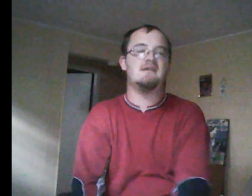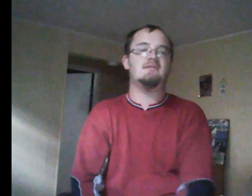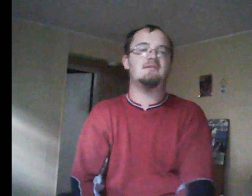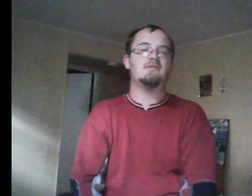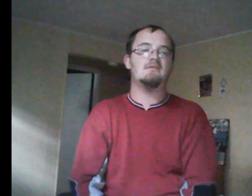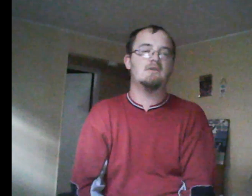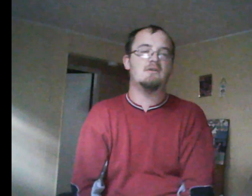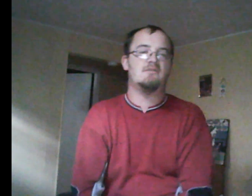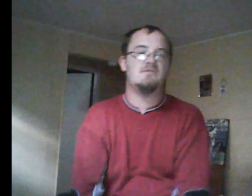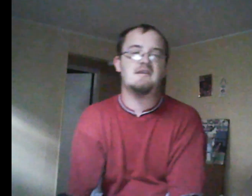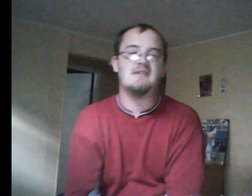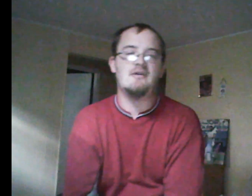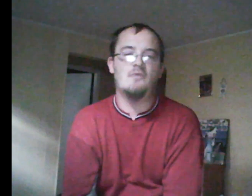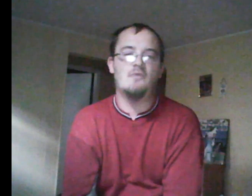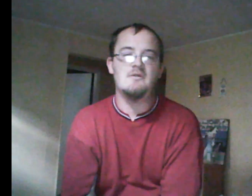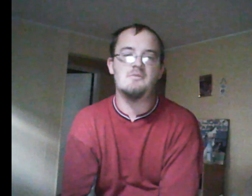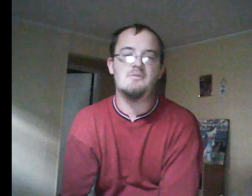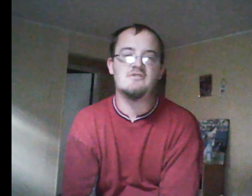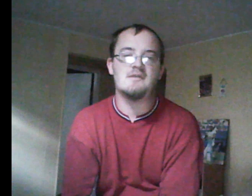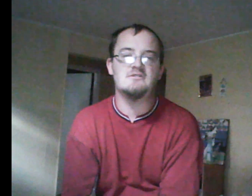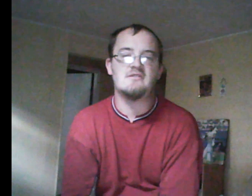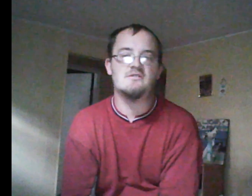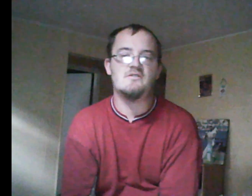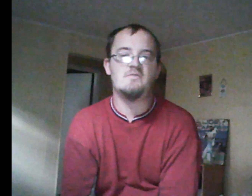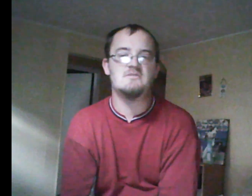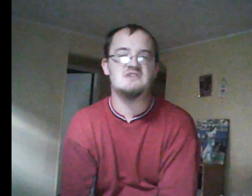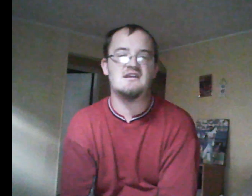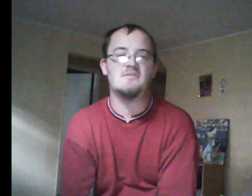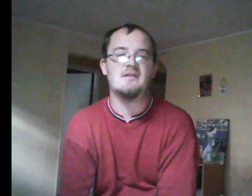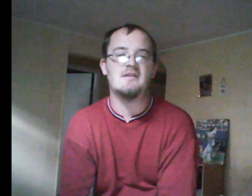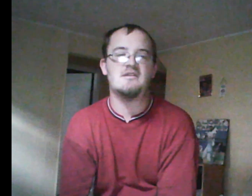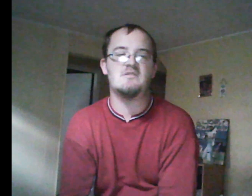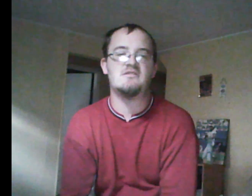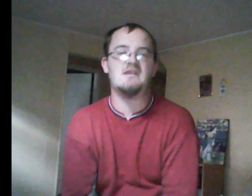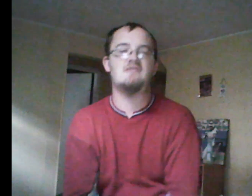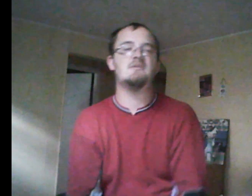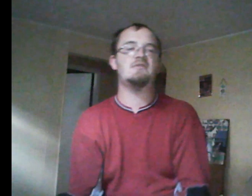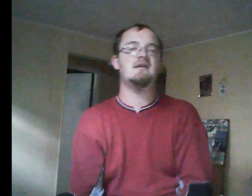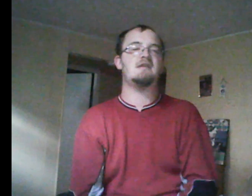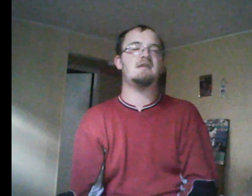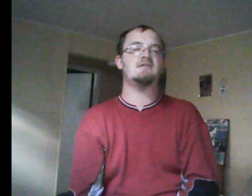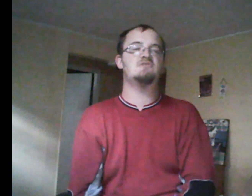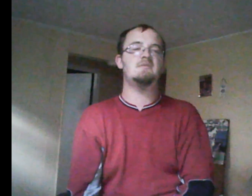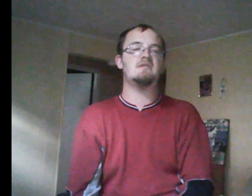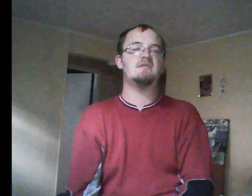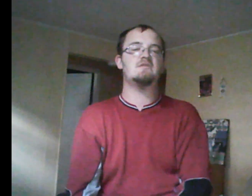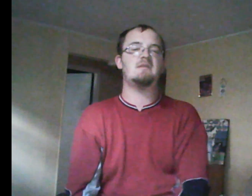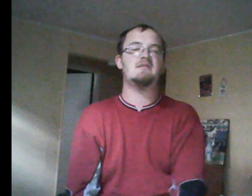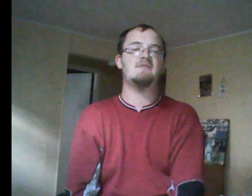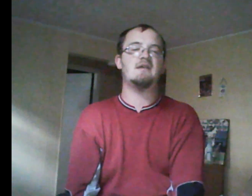in the first place when she hears about his misdeeds. Number three is that arch ribbons are for domestic violence. And as the cause girl, she can keep up her facade. Which actually